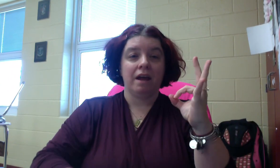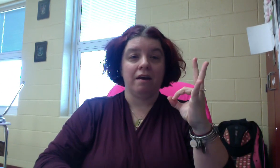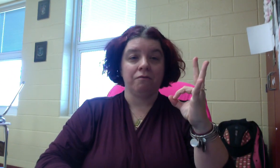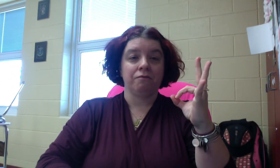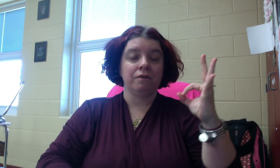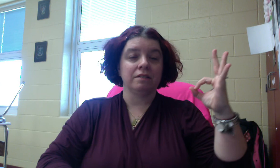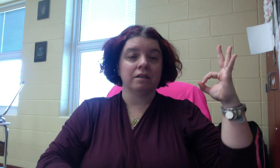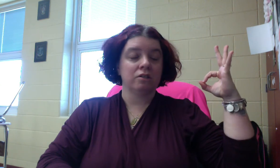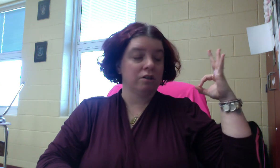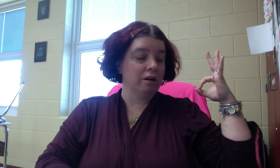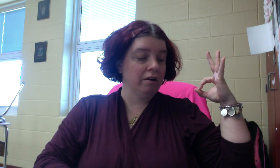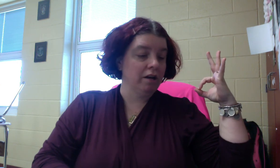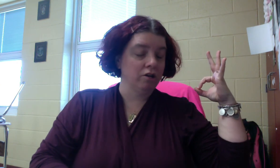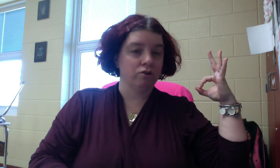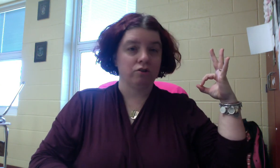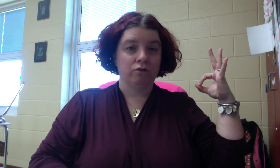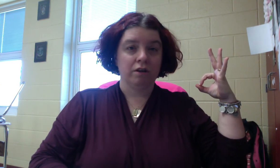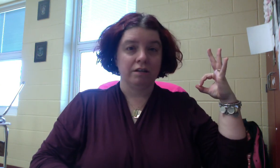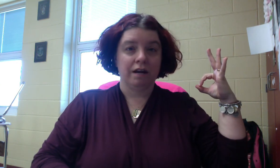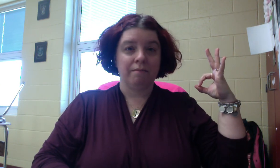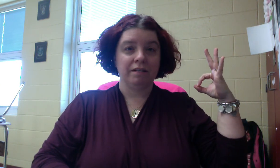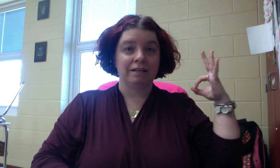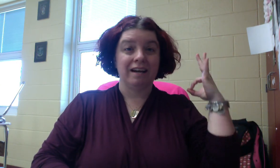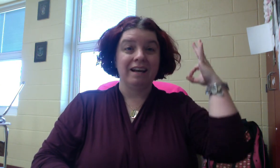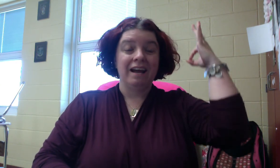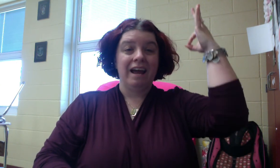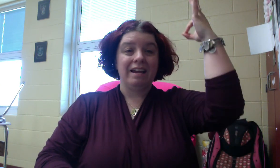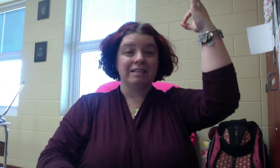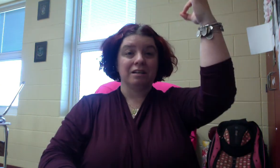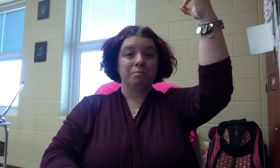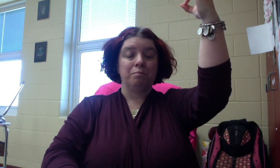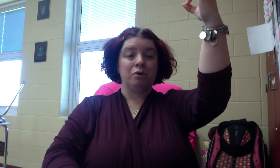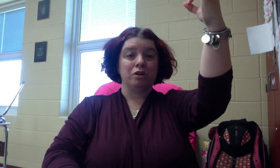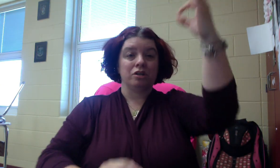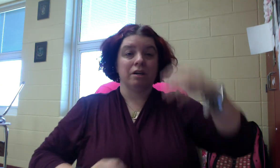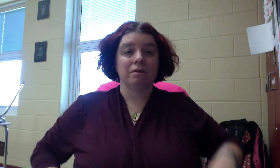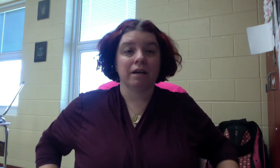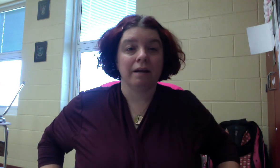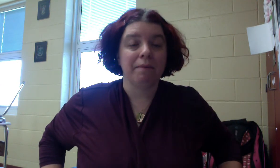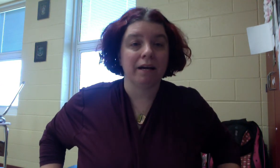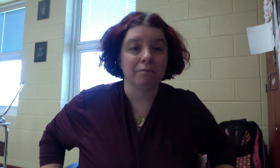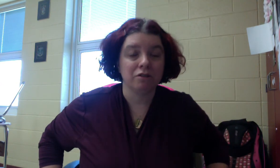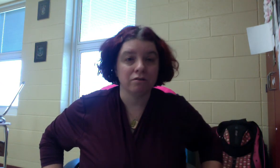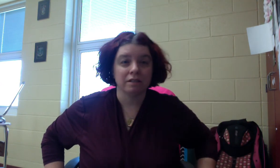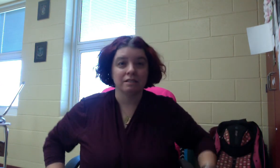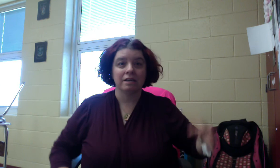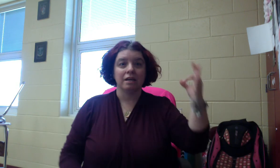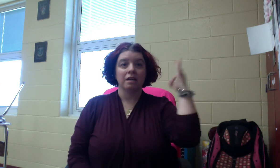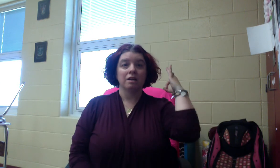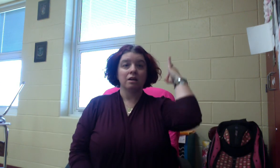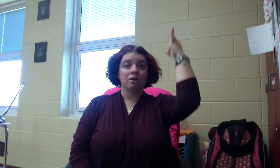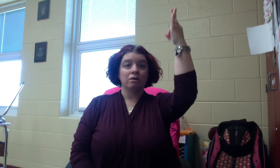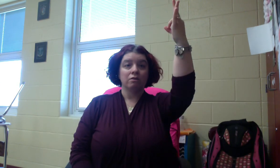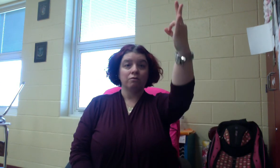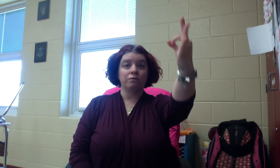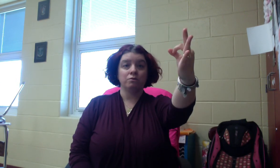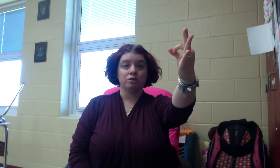F. It's going to start here at your shoulder on the dominant side, and it's going to push. And I'm going to kind of back up so you can see. Future.